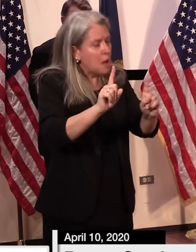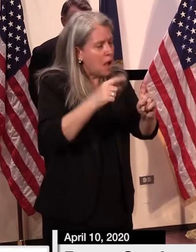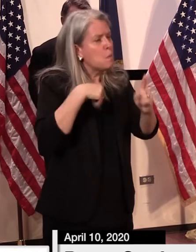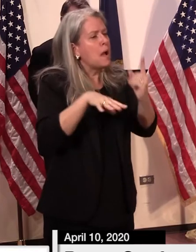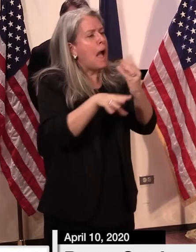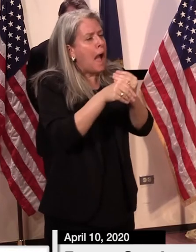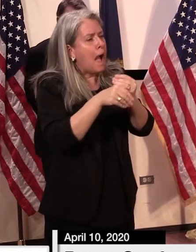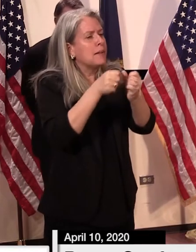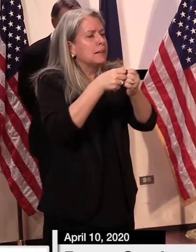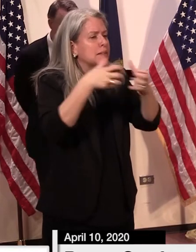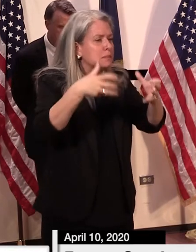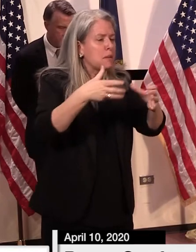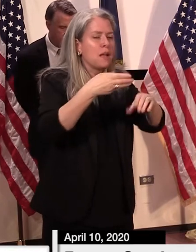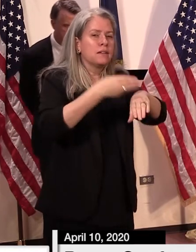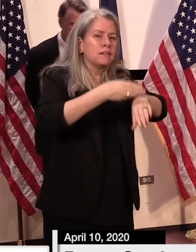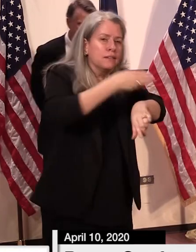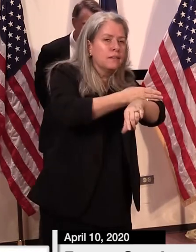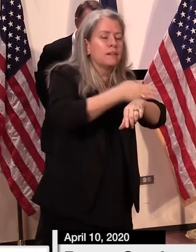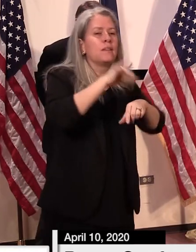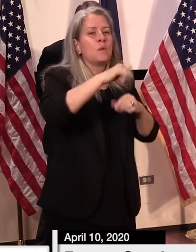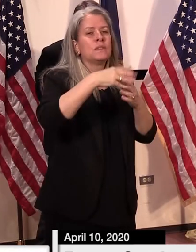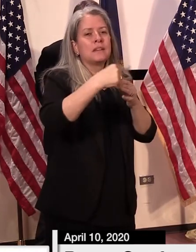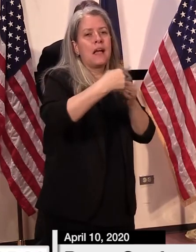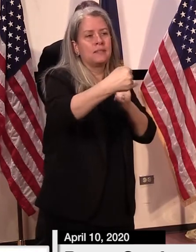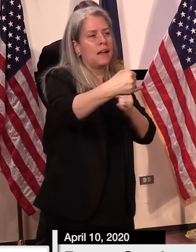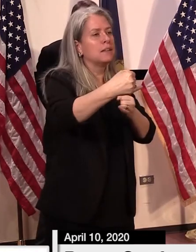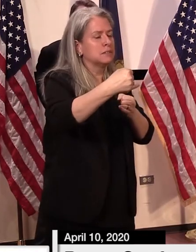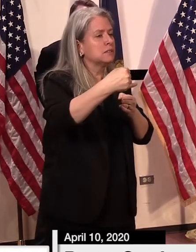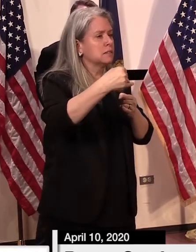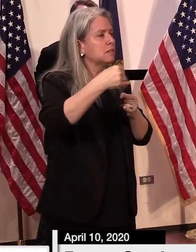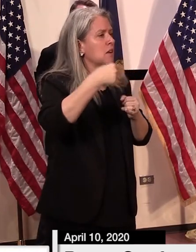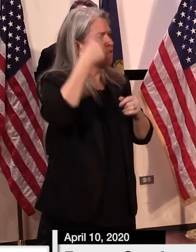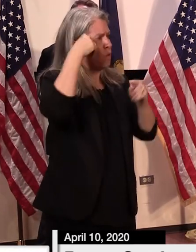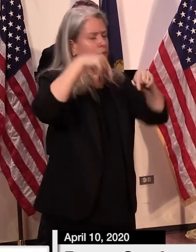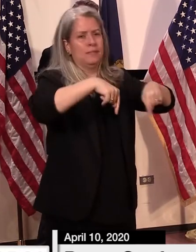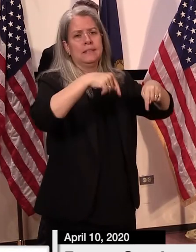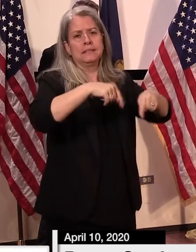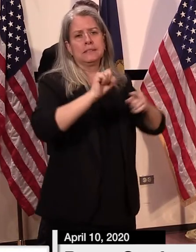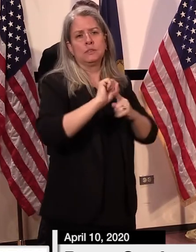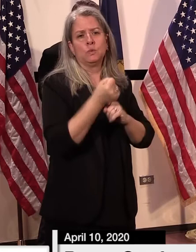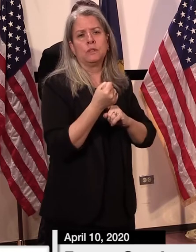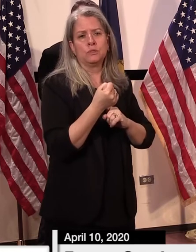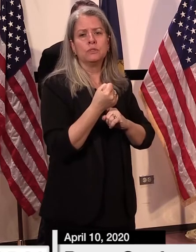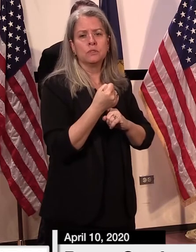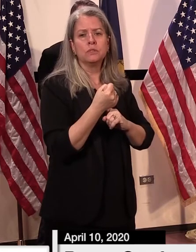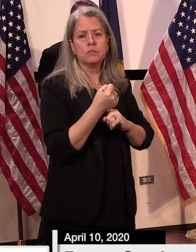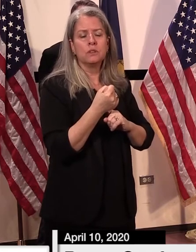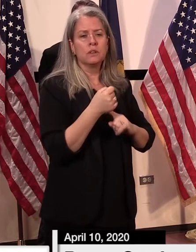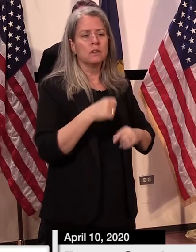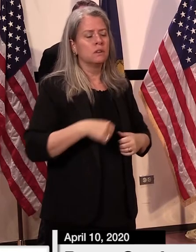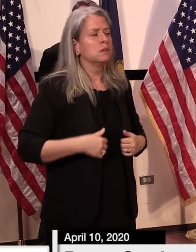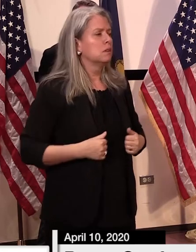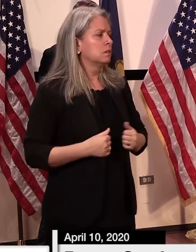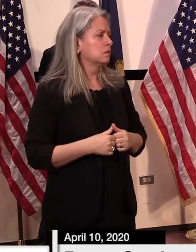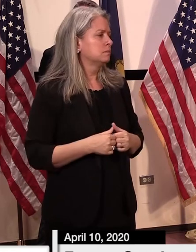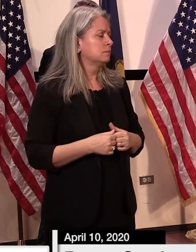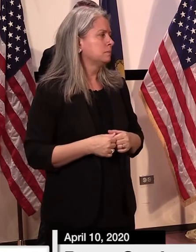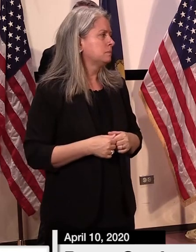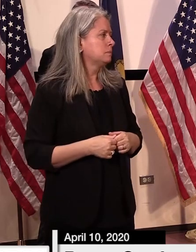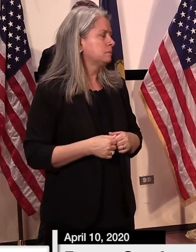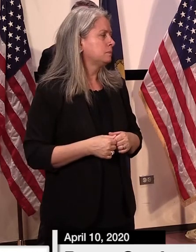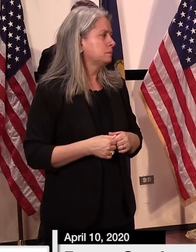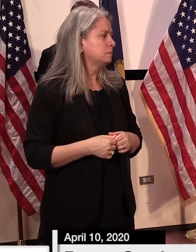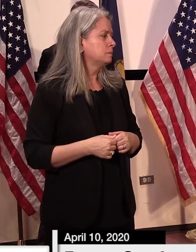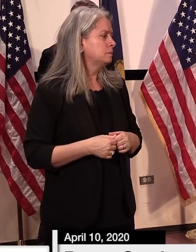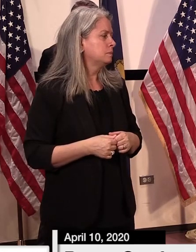um that have been sort of uh been done during this time